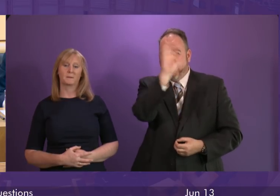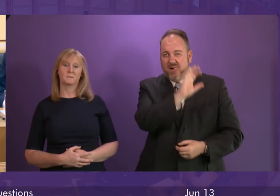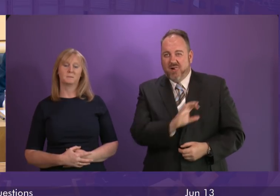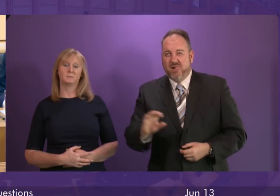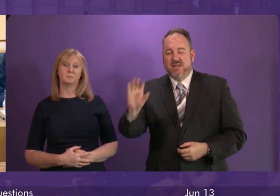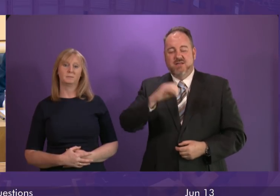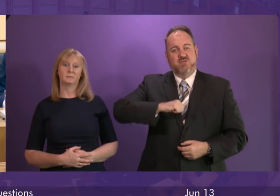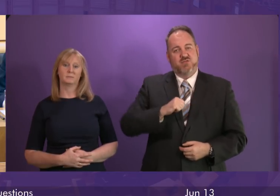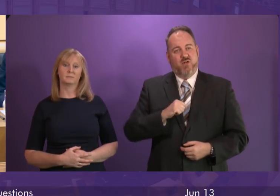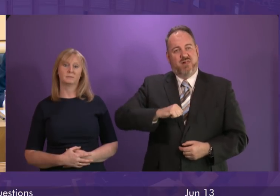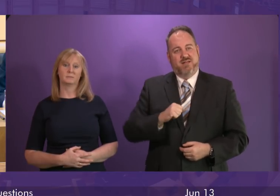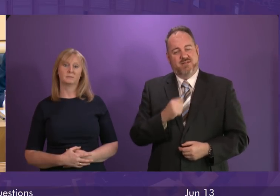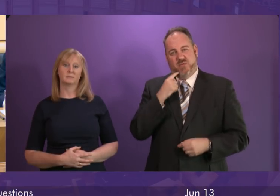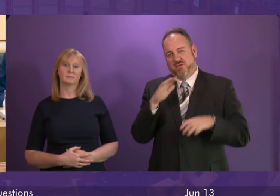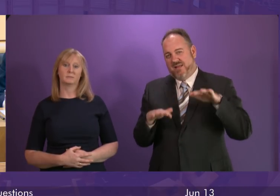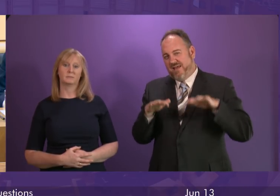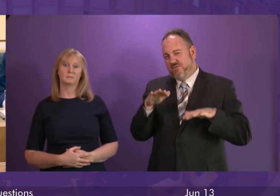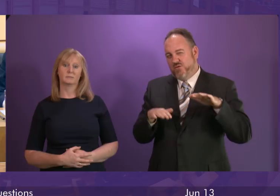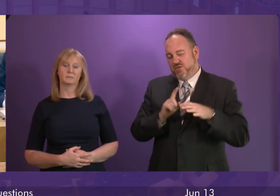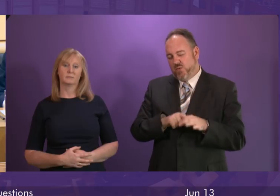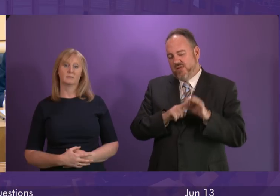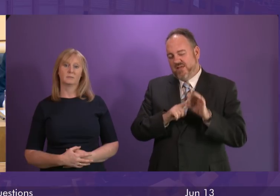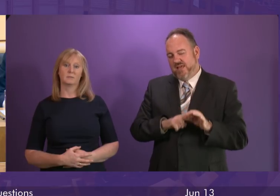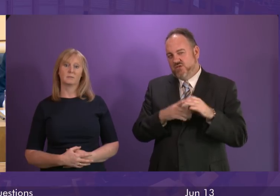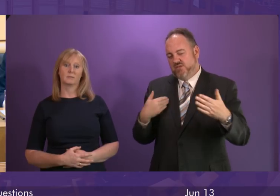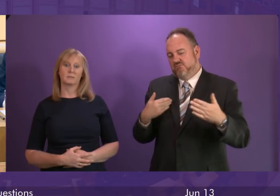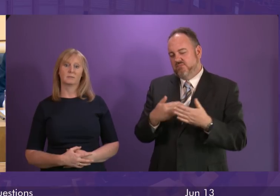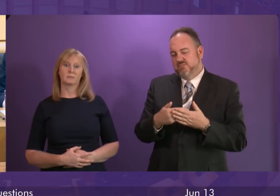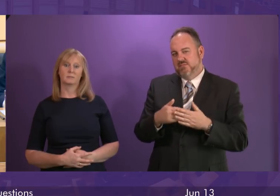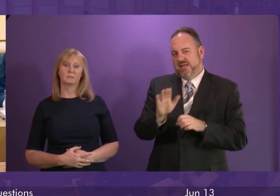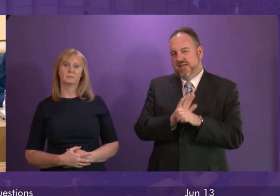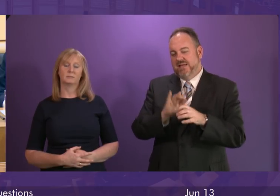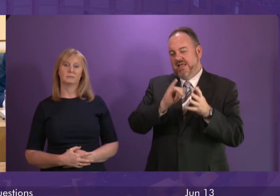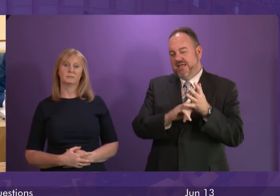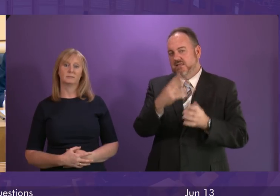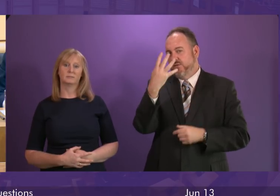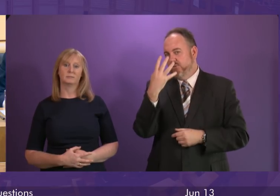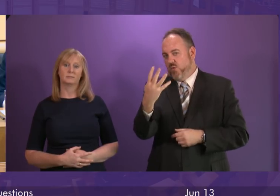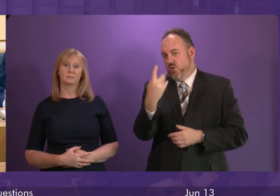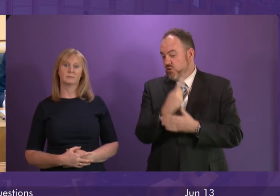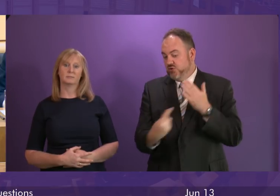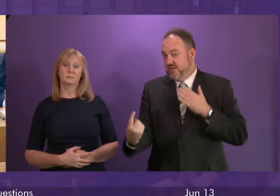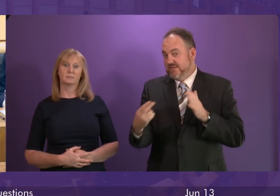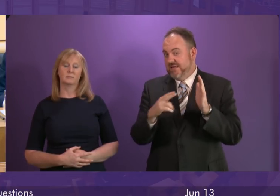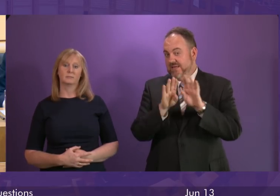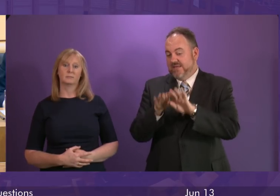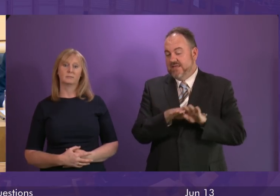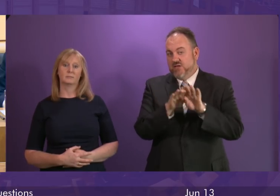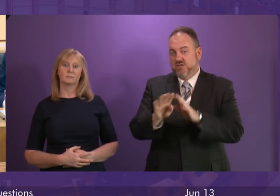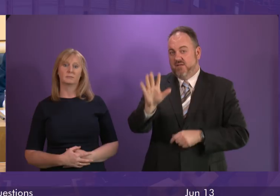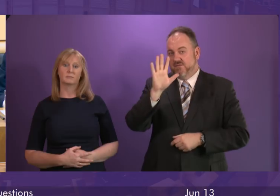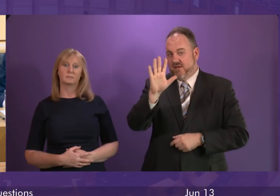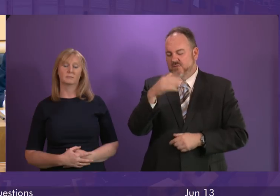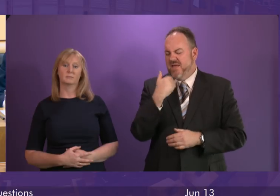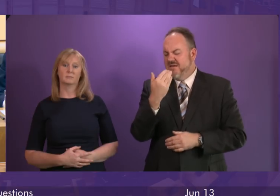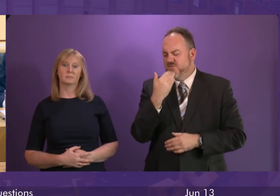number of qualifications taken by pupils in S4 over the last few years. Not just Nat 4 and 5, but every single qualification taken.